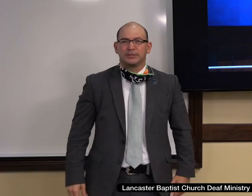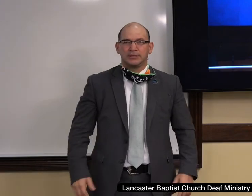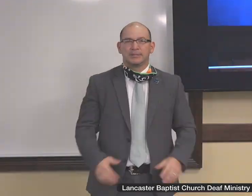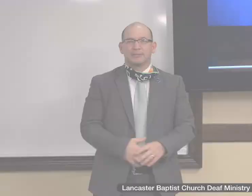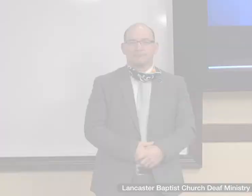Amen.